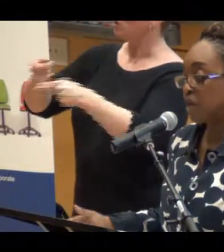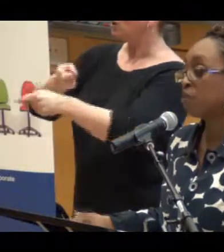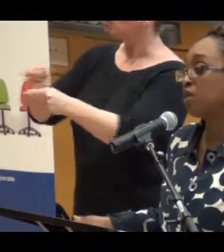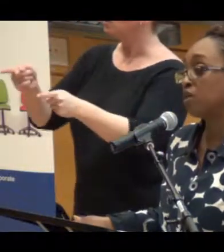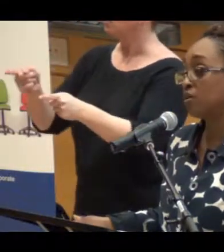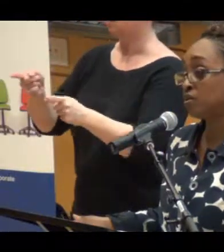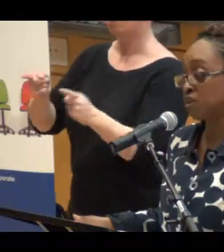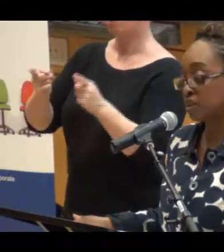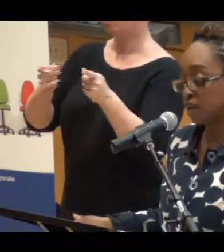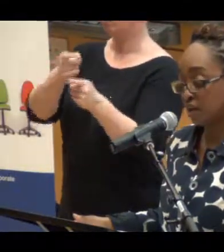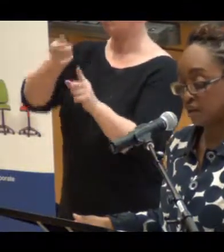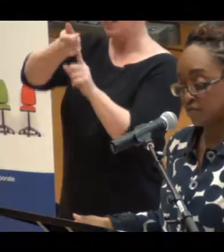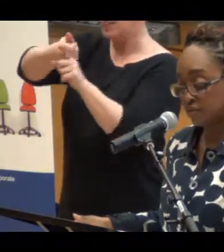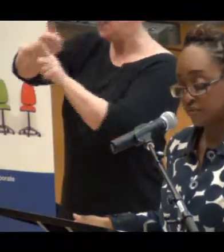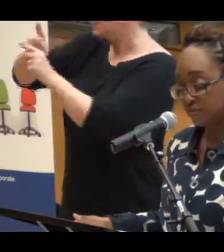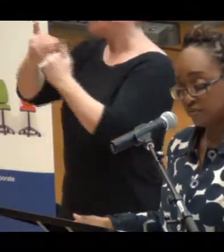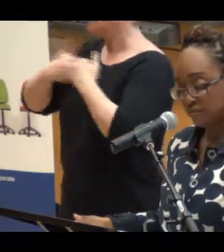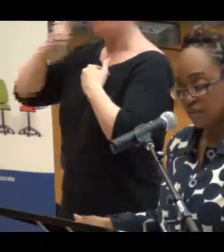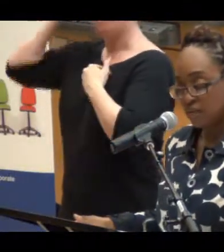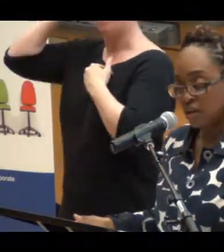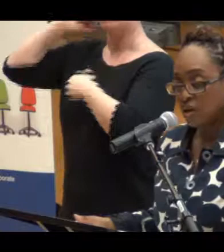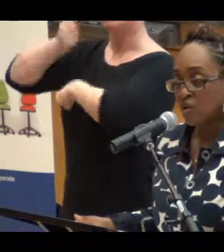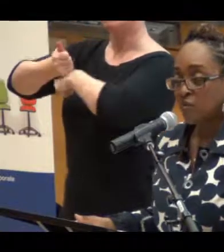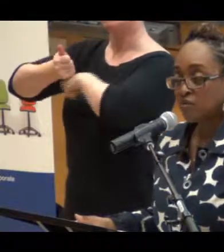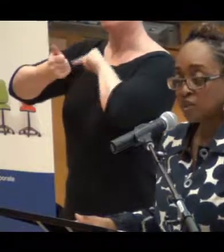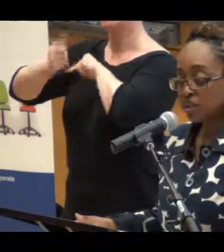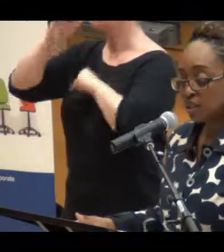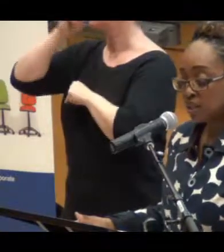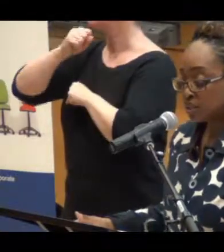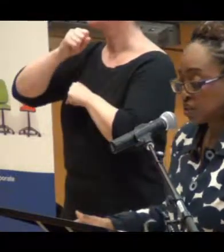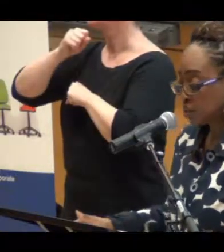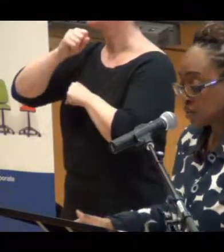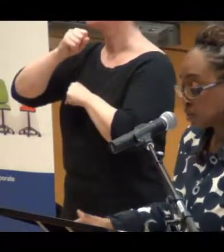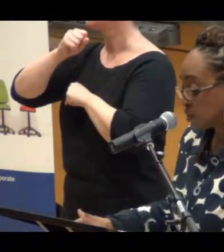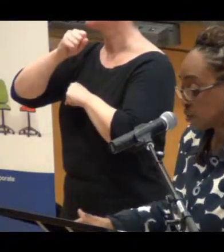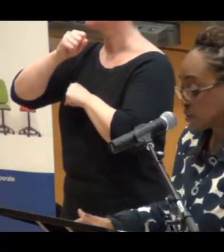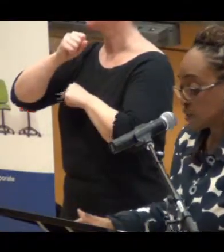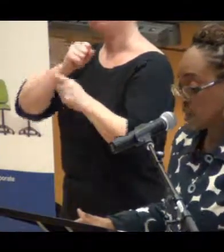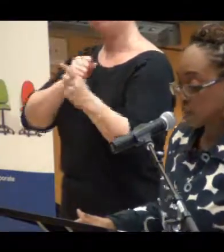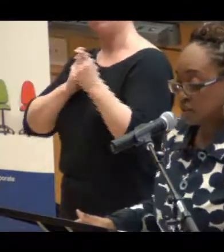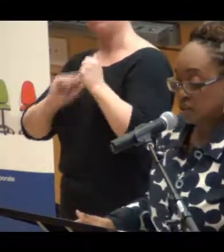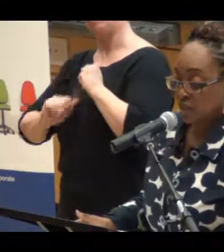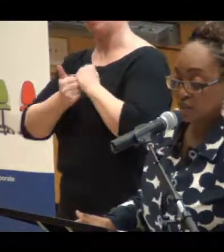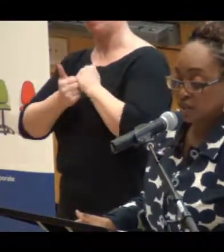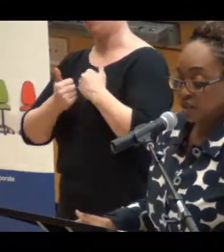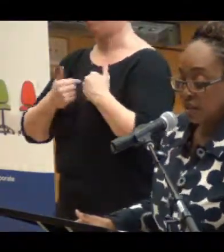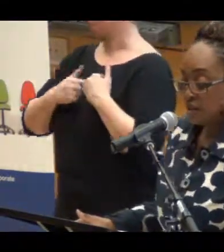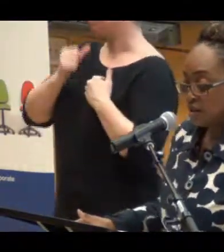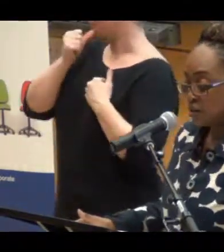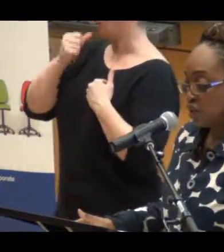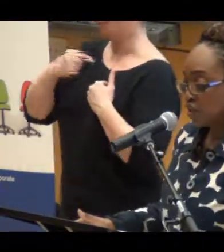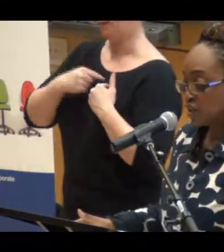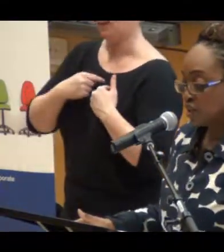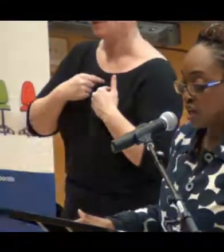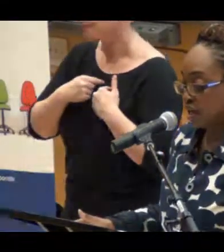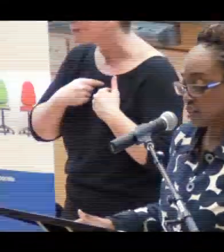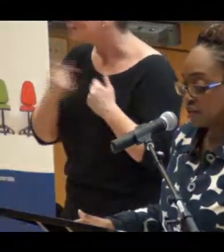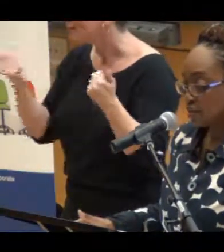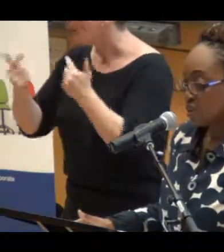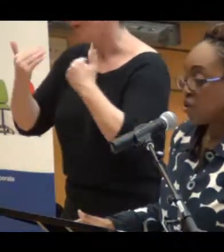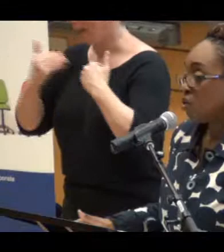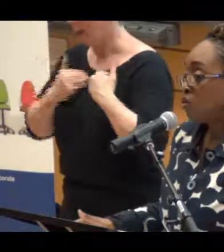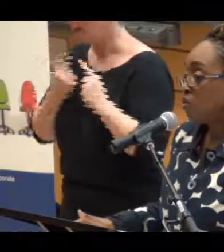they may or may not know that they have. We've looked at a social scientist named Jonathan